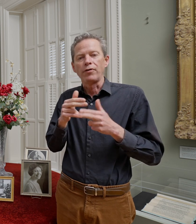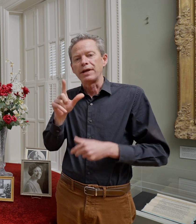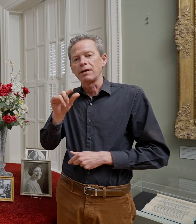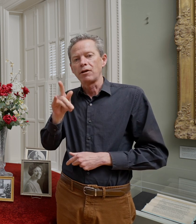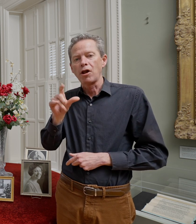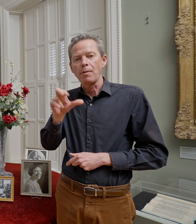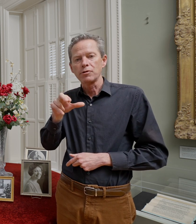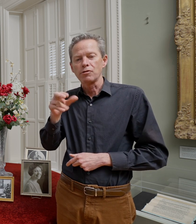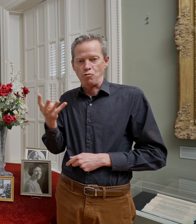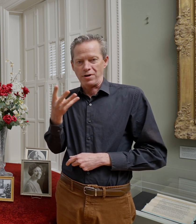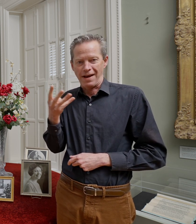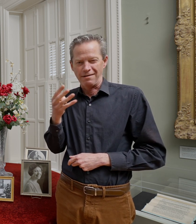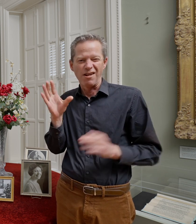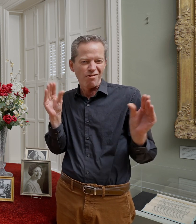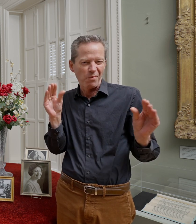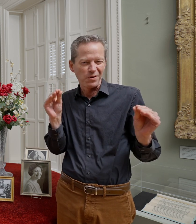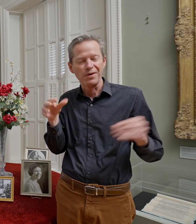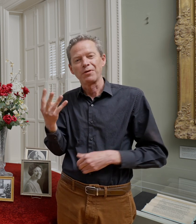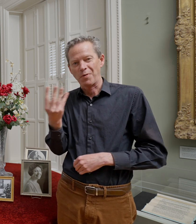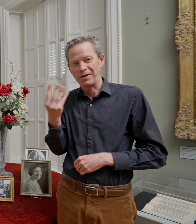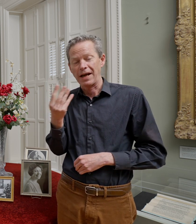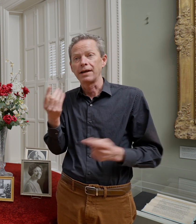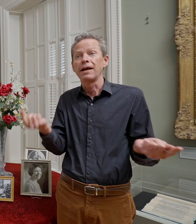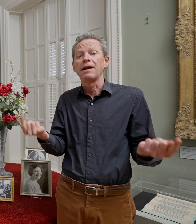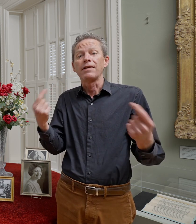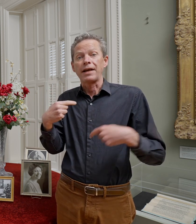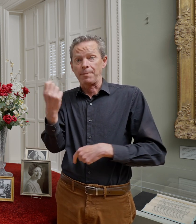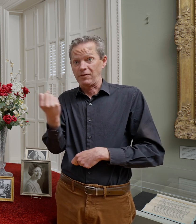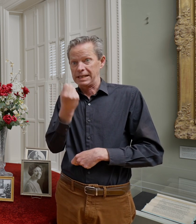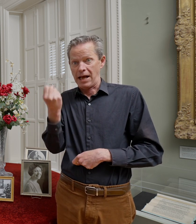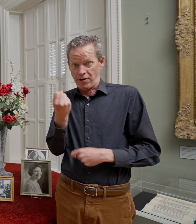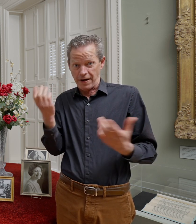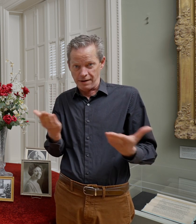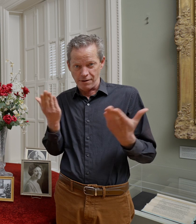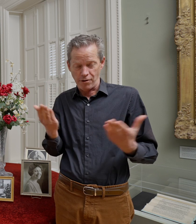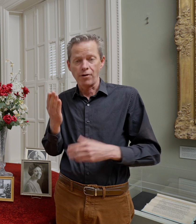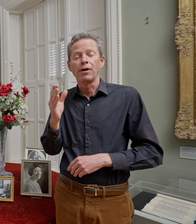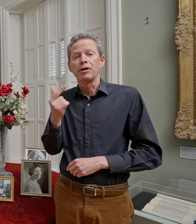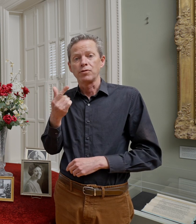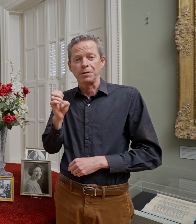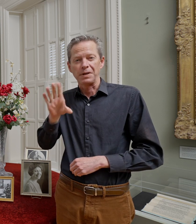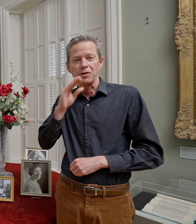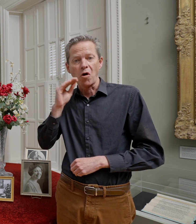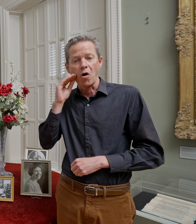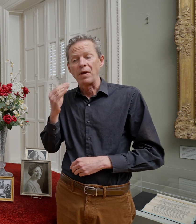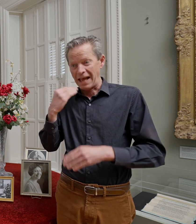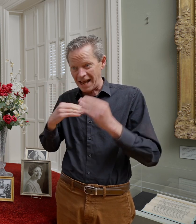Quartet. They came together every Saturday here at Mr. Eastman's home. They had lobster for lunch and they listened to